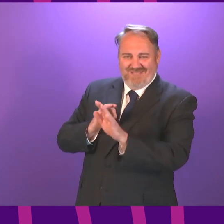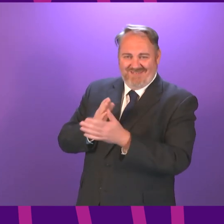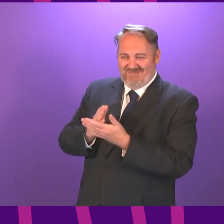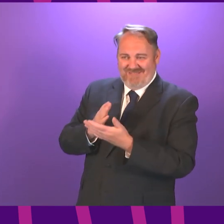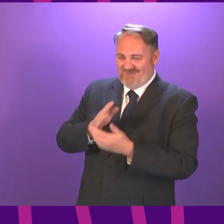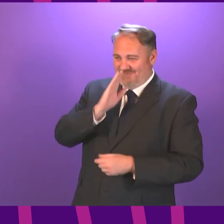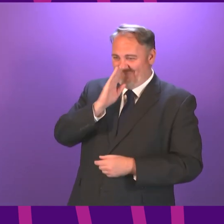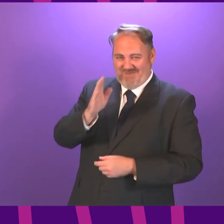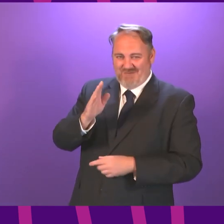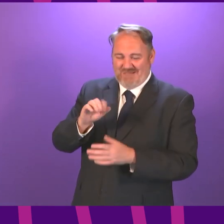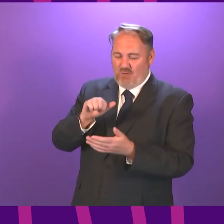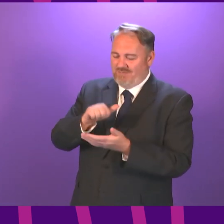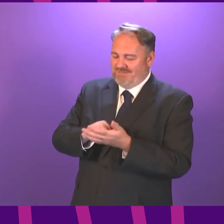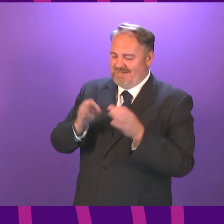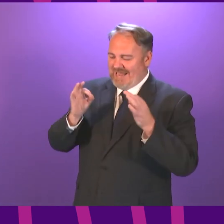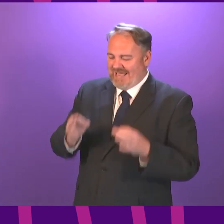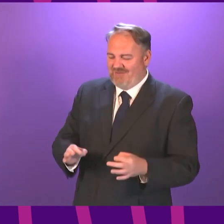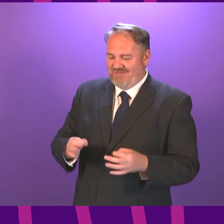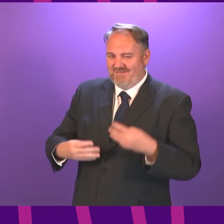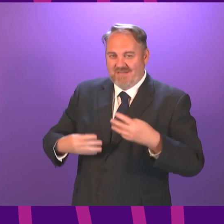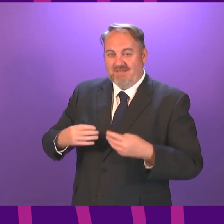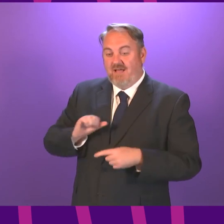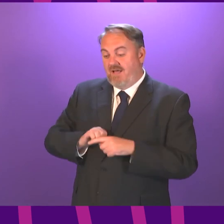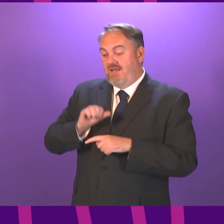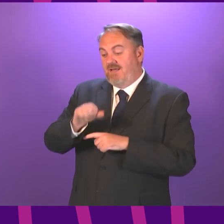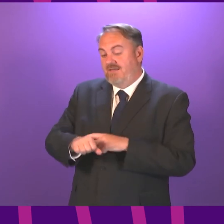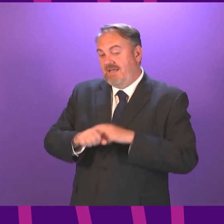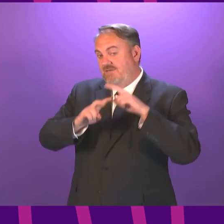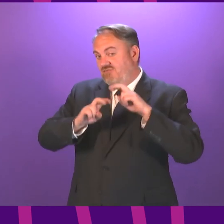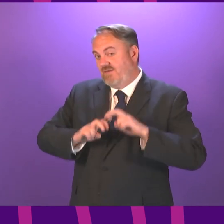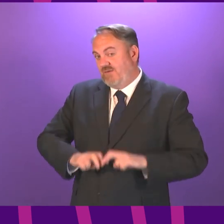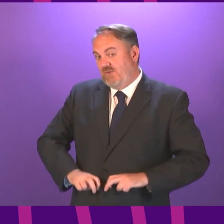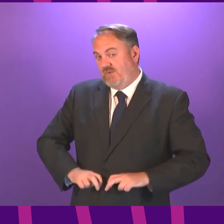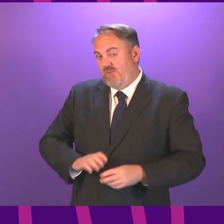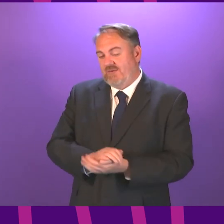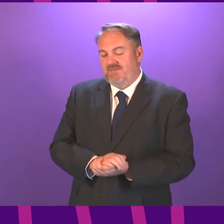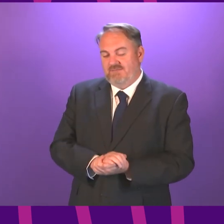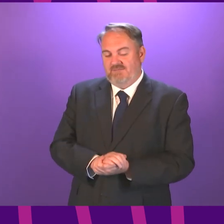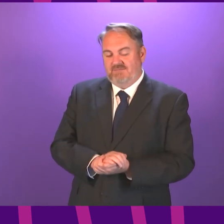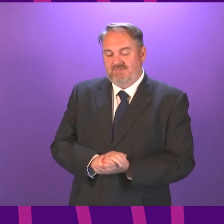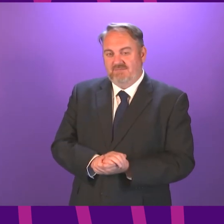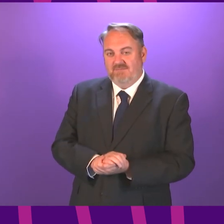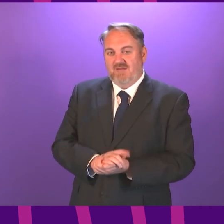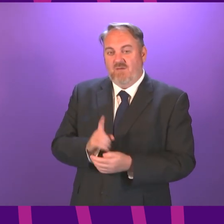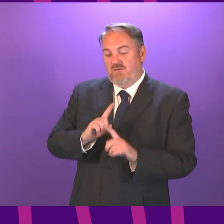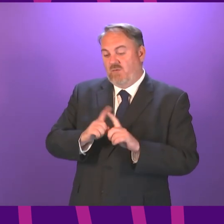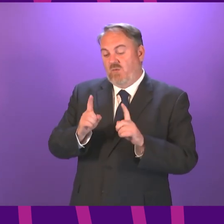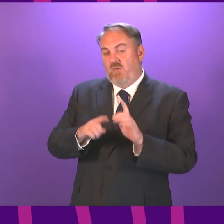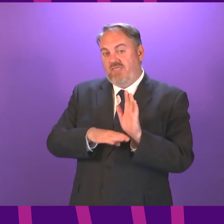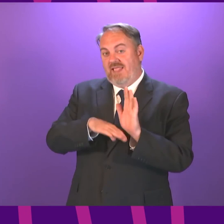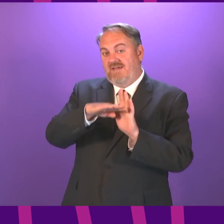really accurate at all the next review of all of the levels of protection